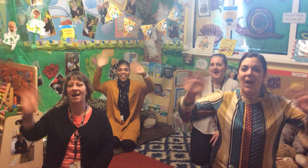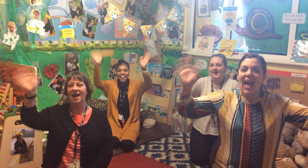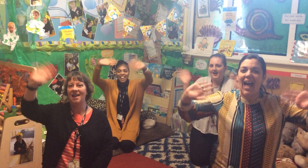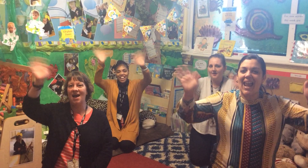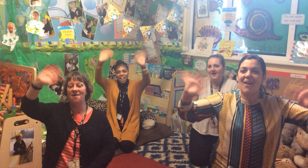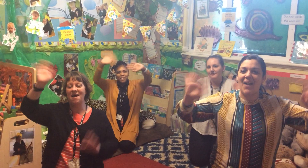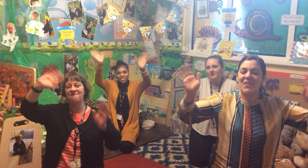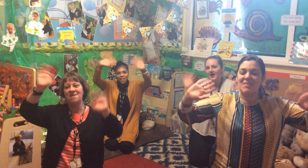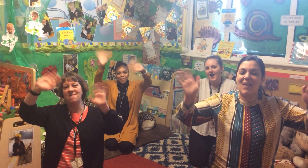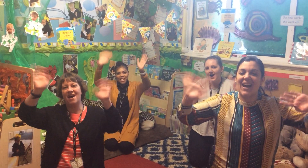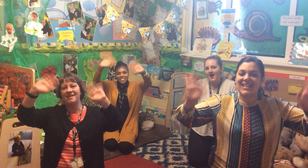hello everybody!